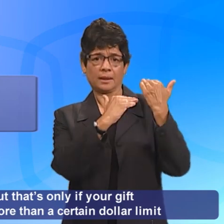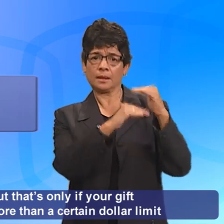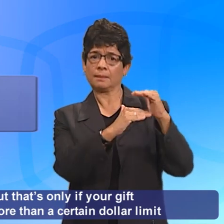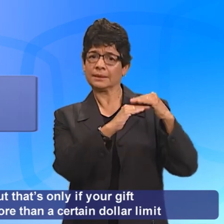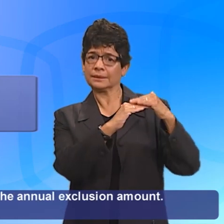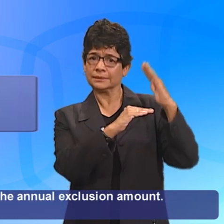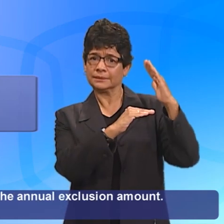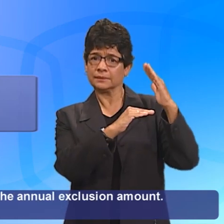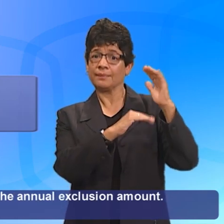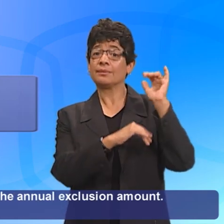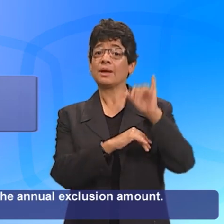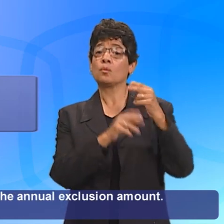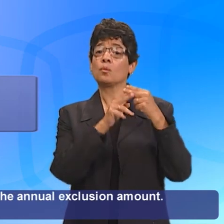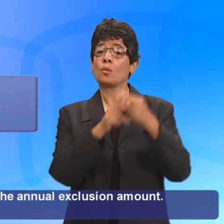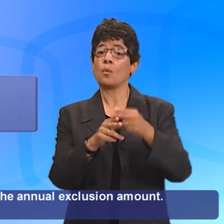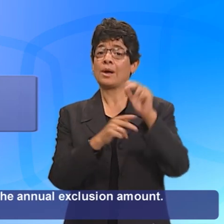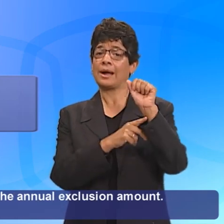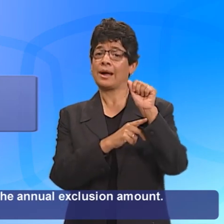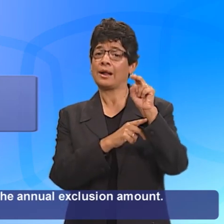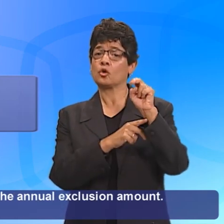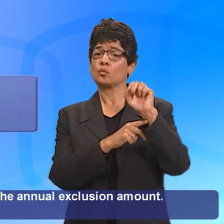limit called the annual exclusion amount.